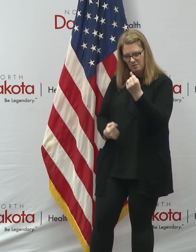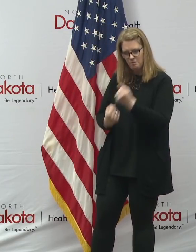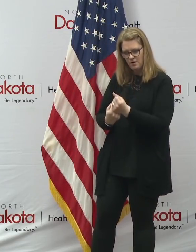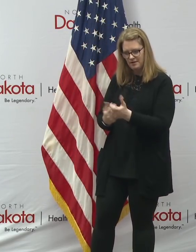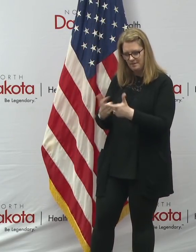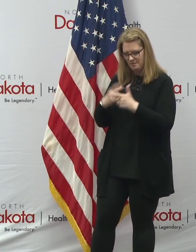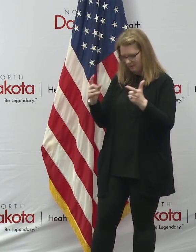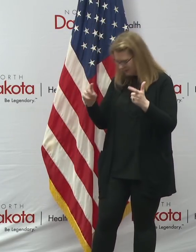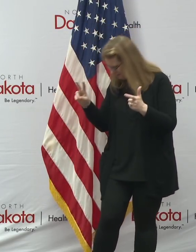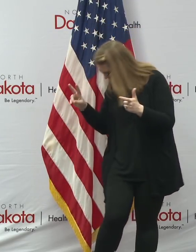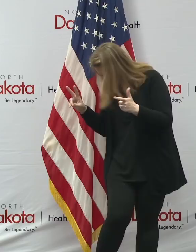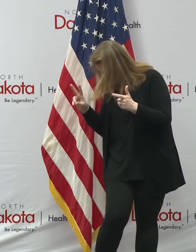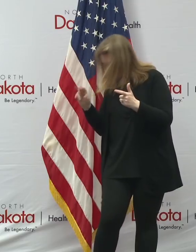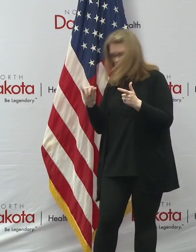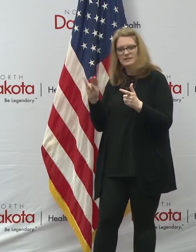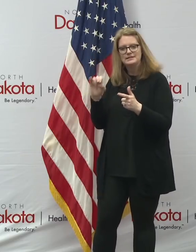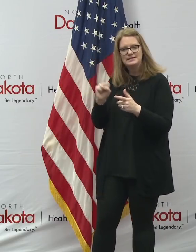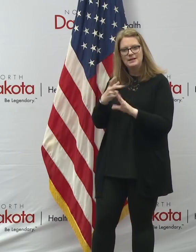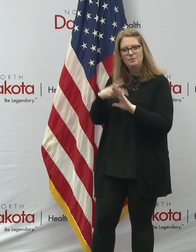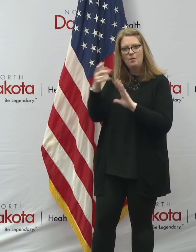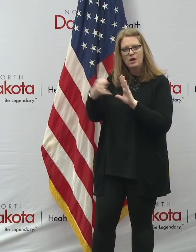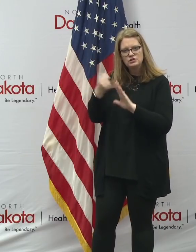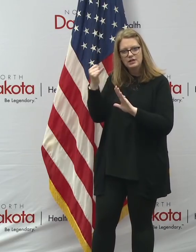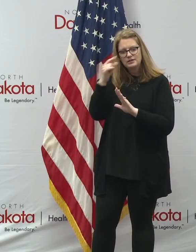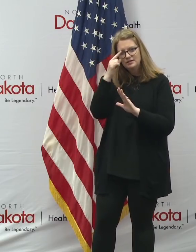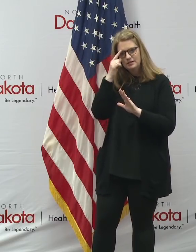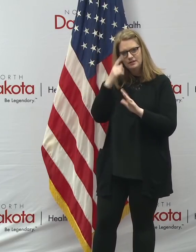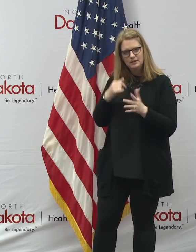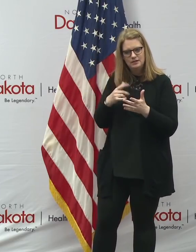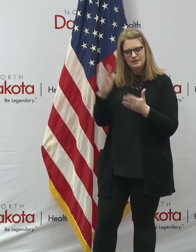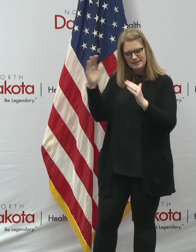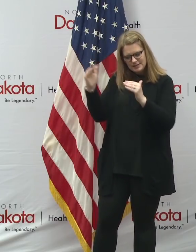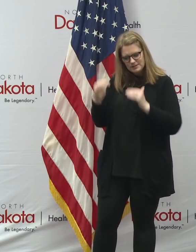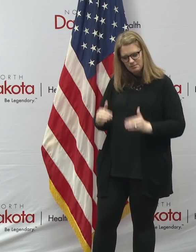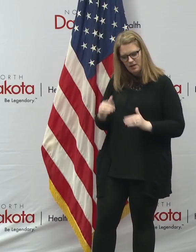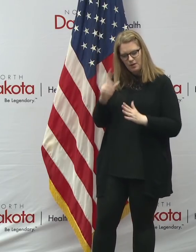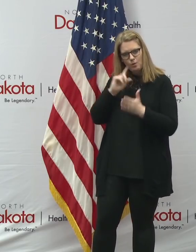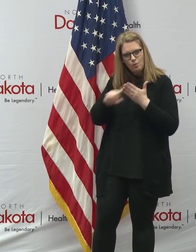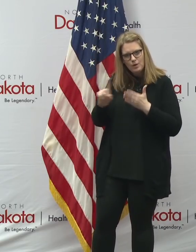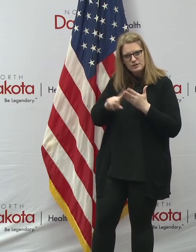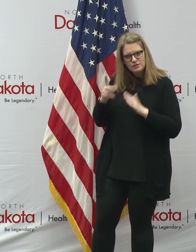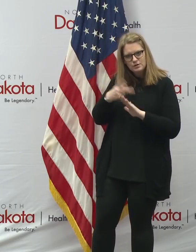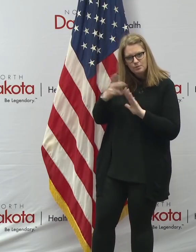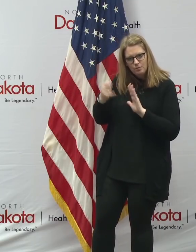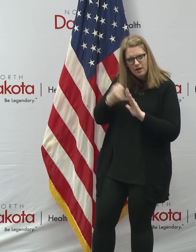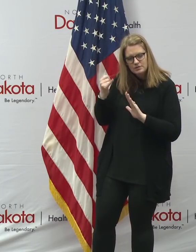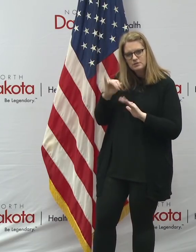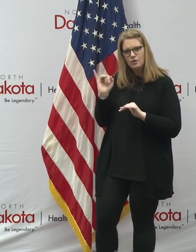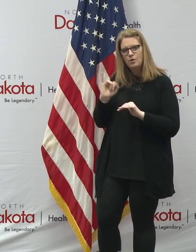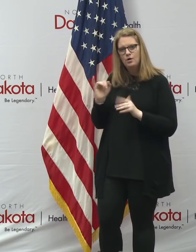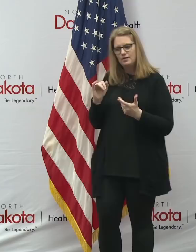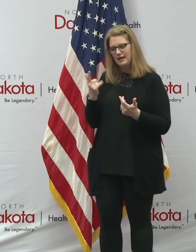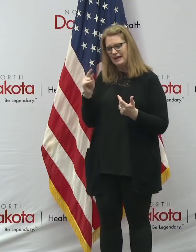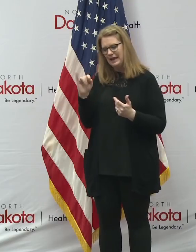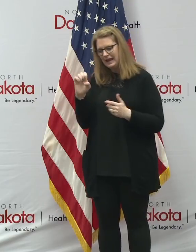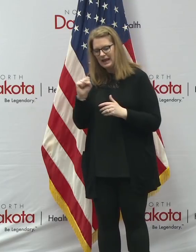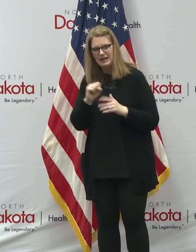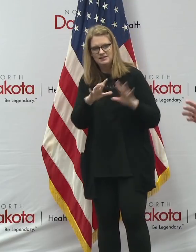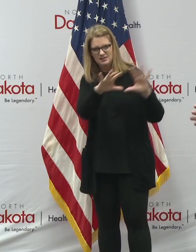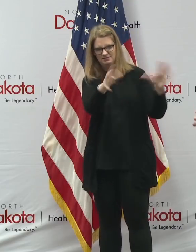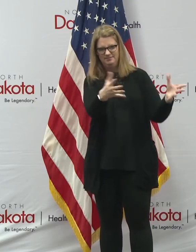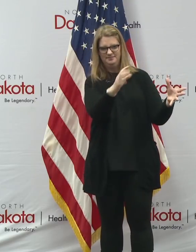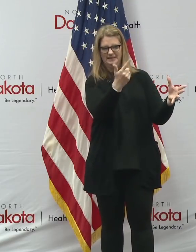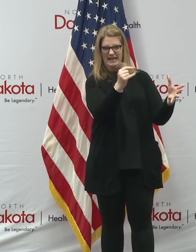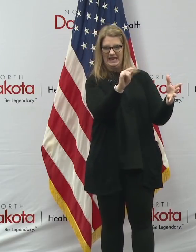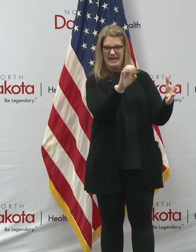project, uh, because it's been, uh, you know, smaller research projects or organizations like the Gates Foundation, which on the scale of all